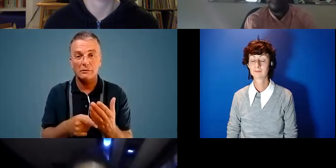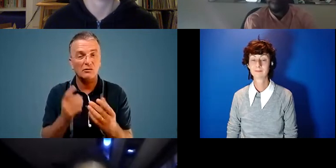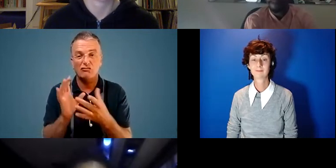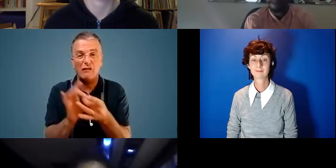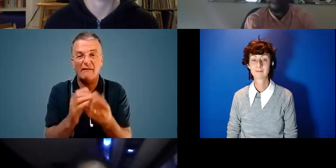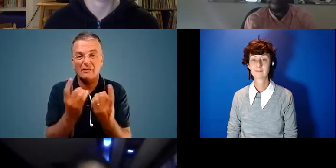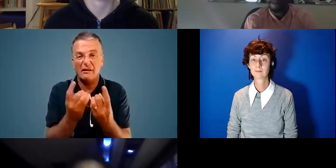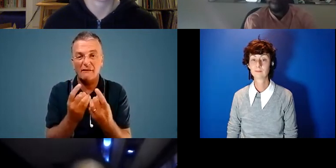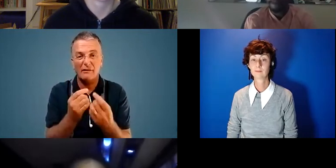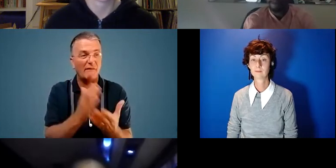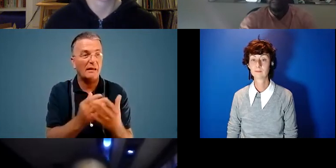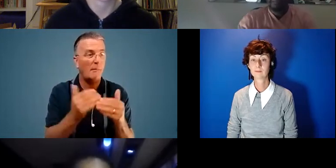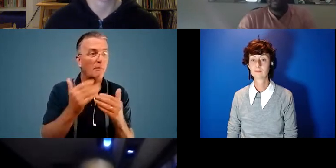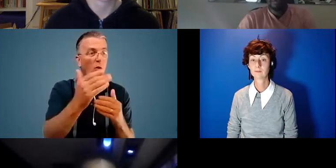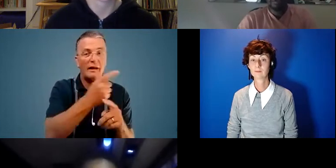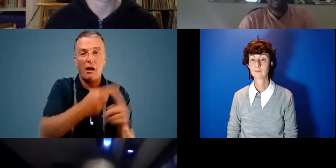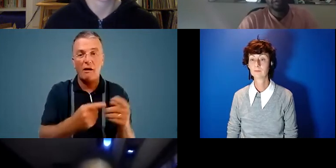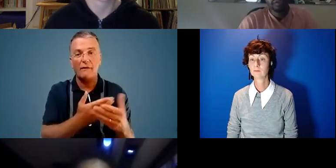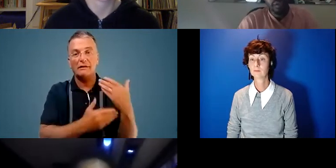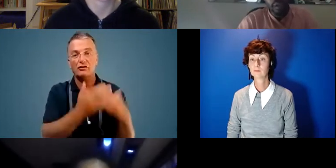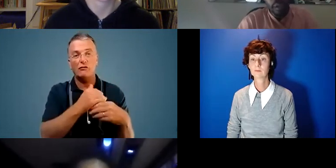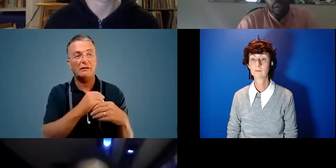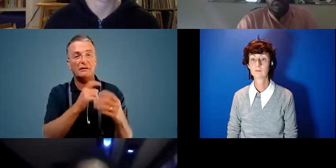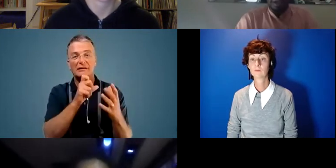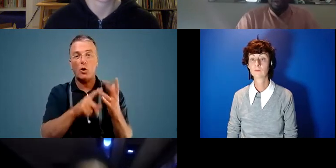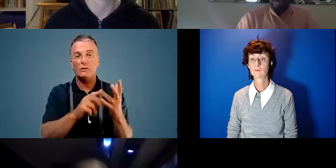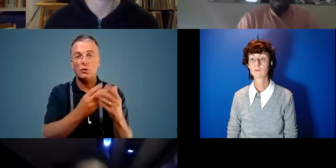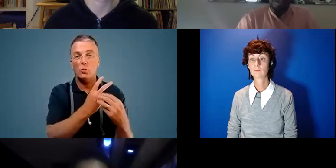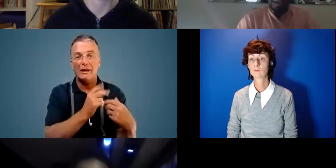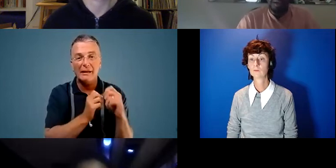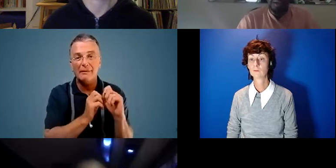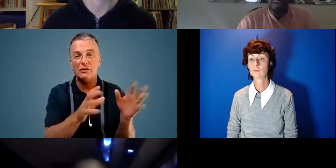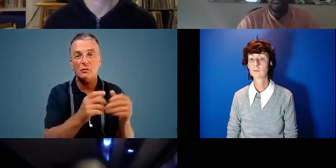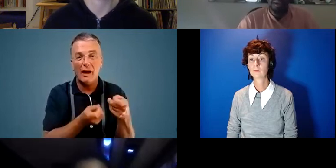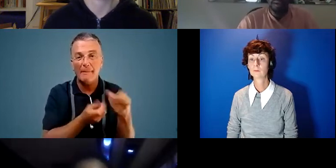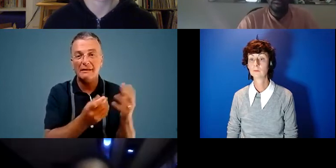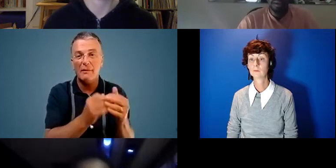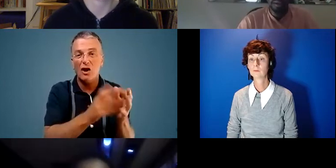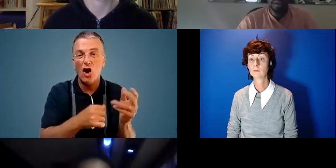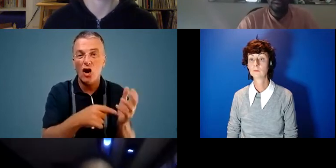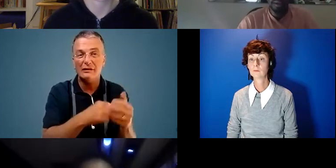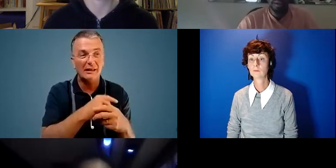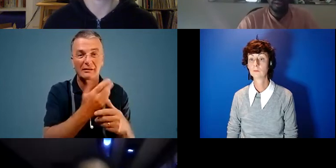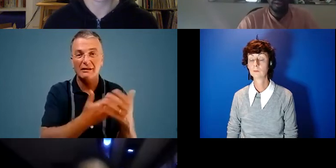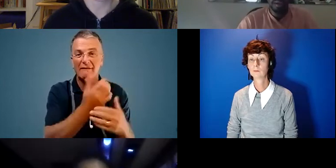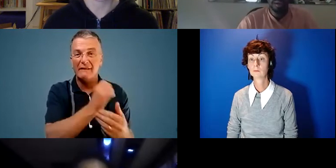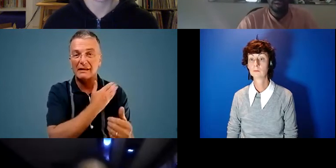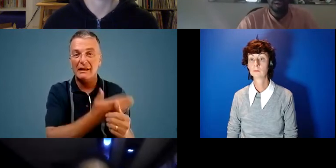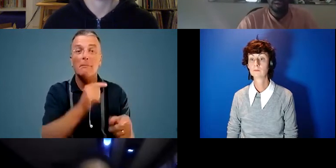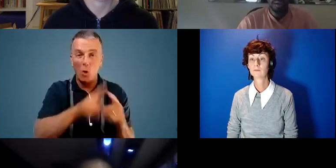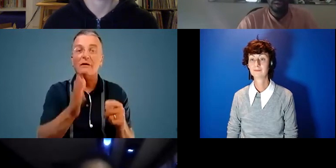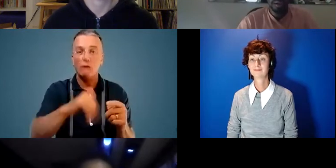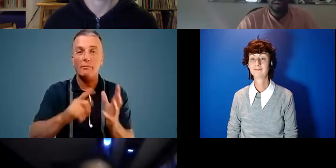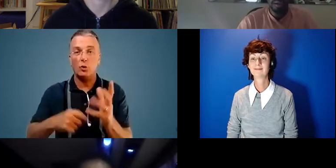stuff like the fact that more than half of historical CO2 emissions were emitted by Europe by 1950, and most of that came from the UK,